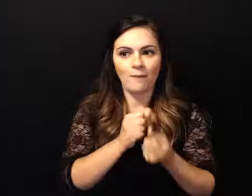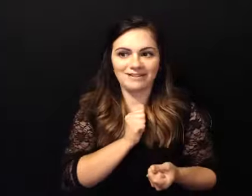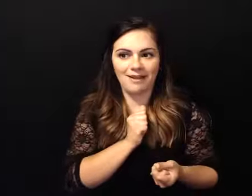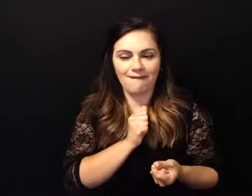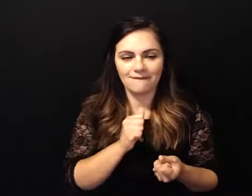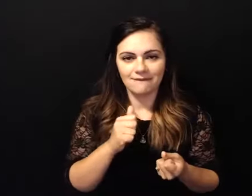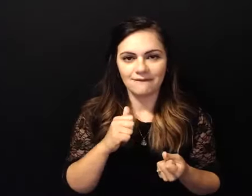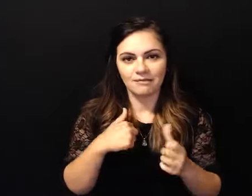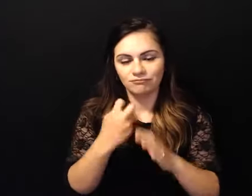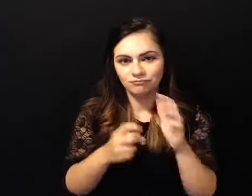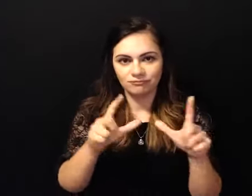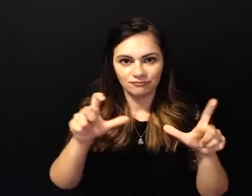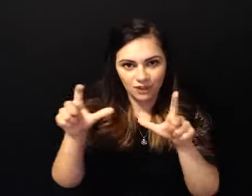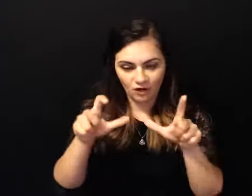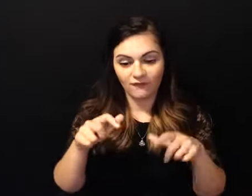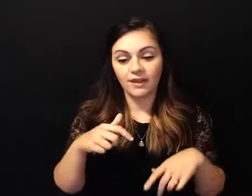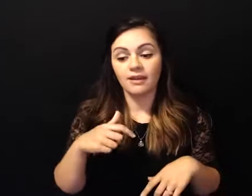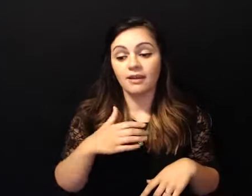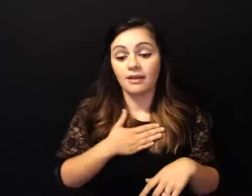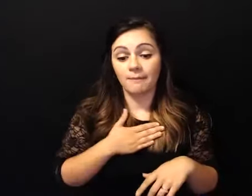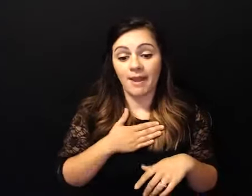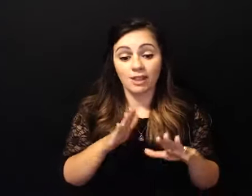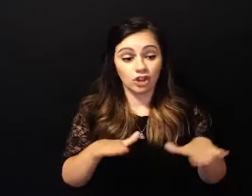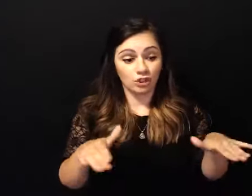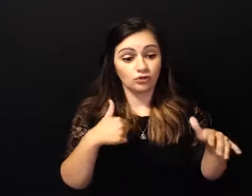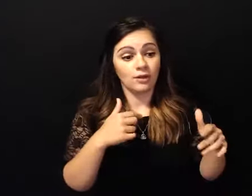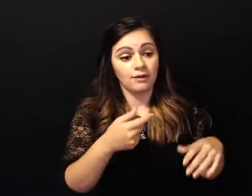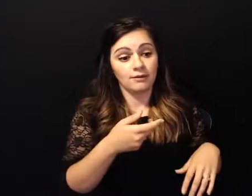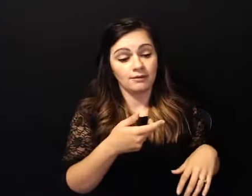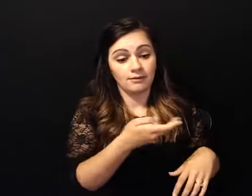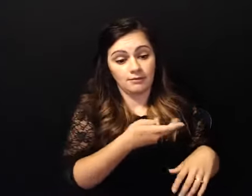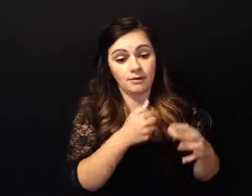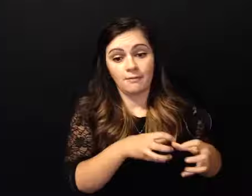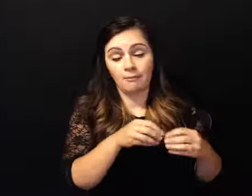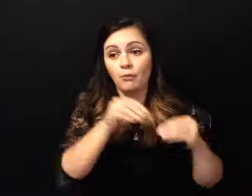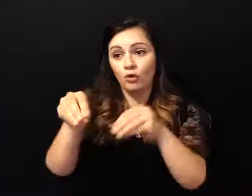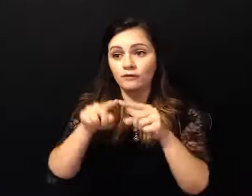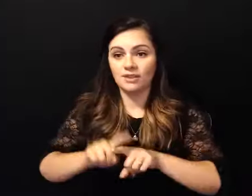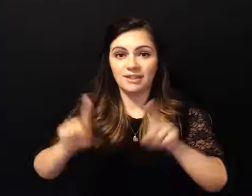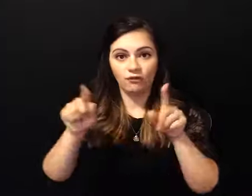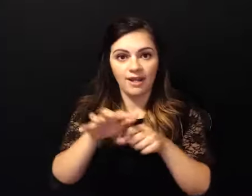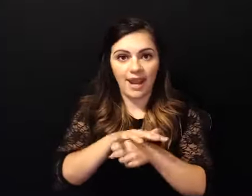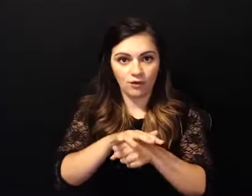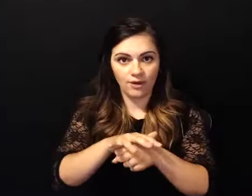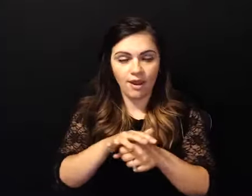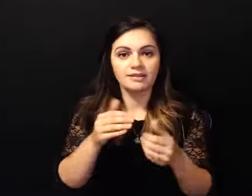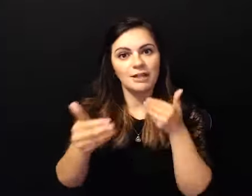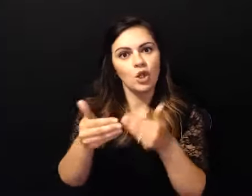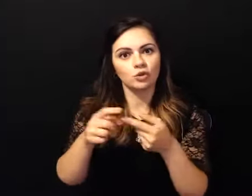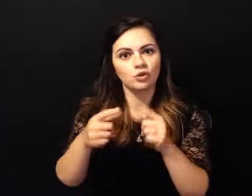uh moved my children to a different area um to be closer to some friends and alcoholics anonymous like my family become